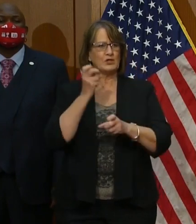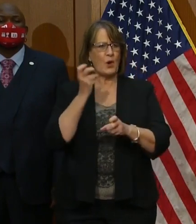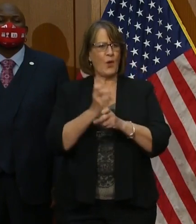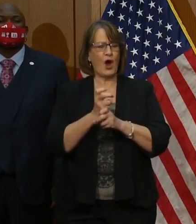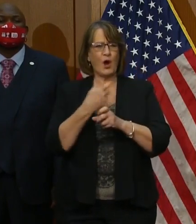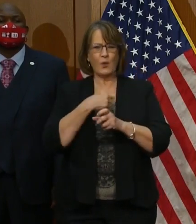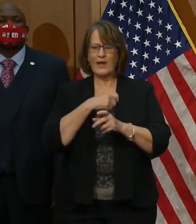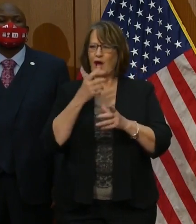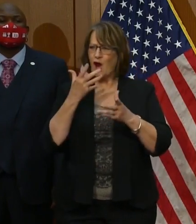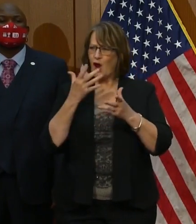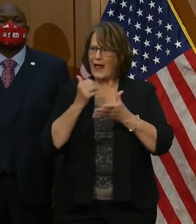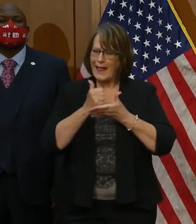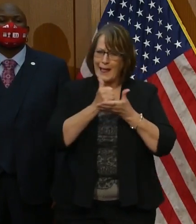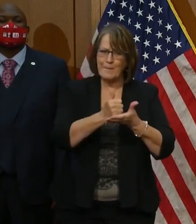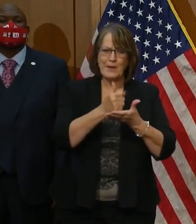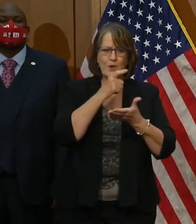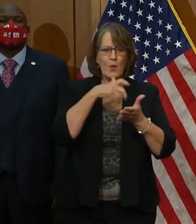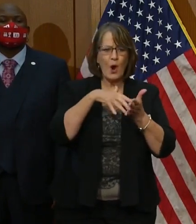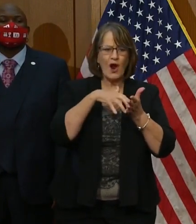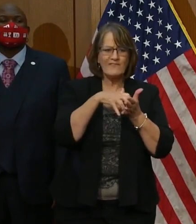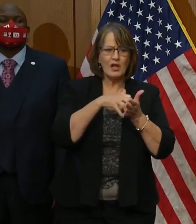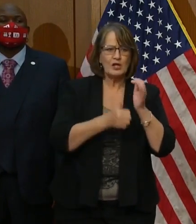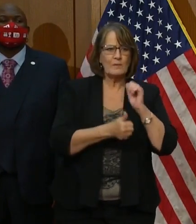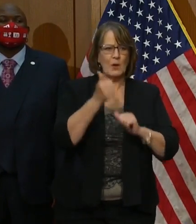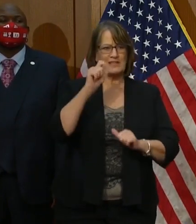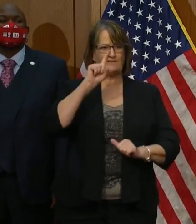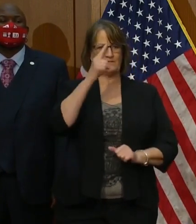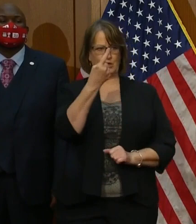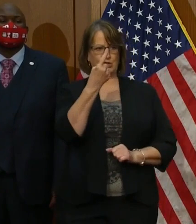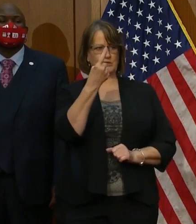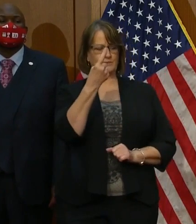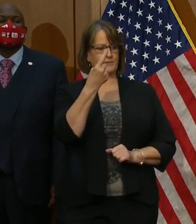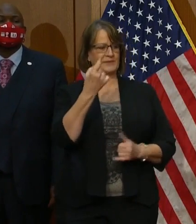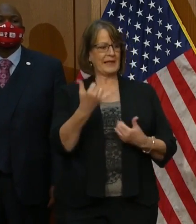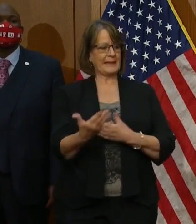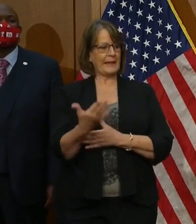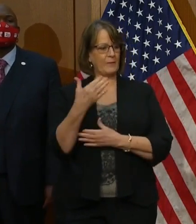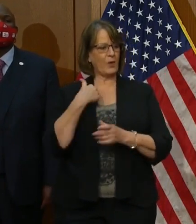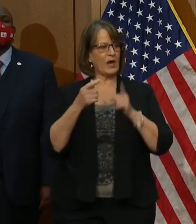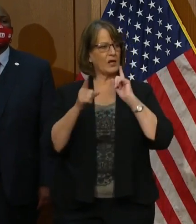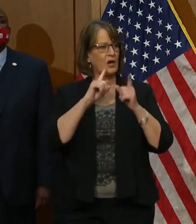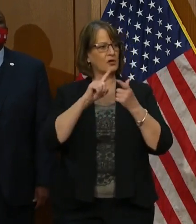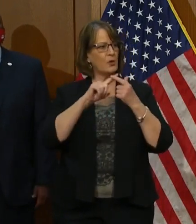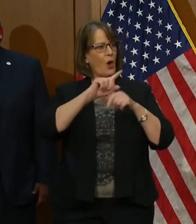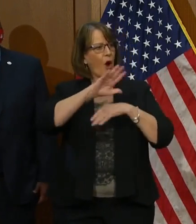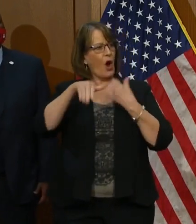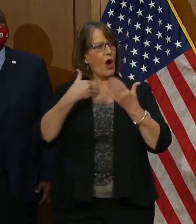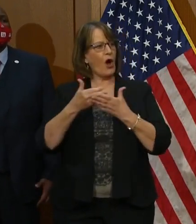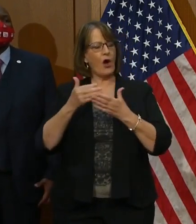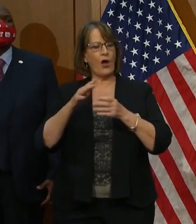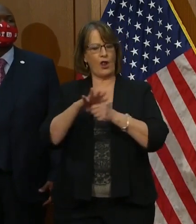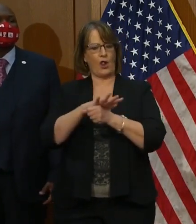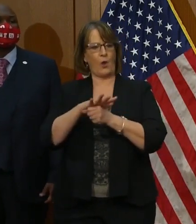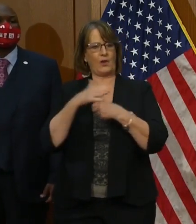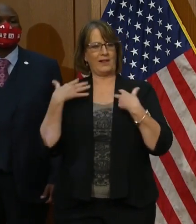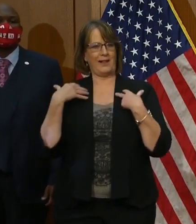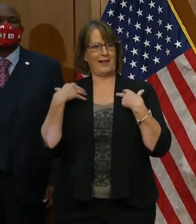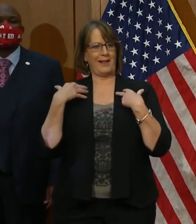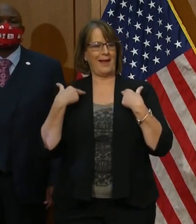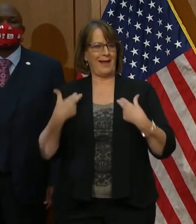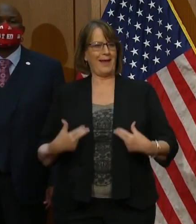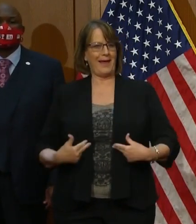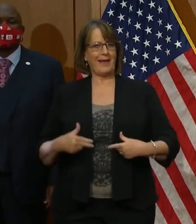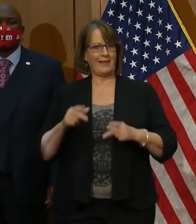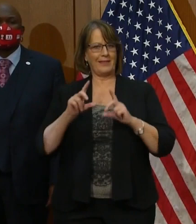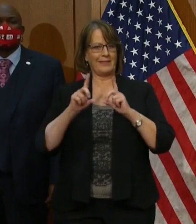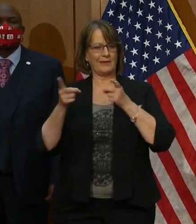most vulnerable folks first. This morning, I spoke with all of our local health directors and the leaders of